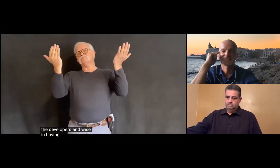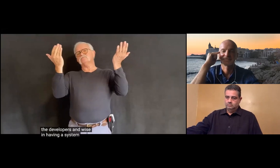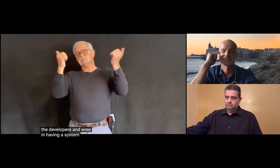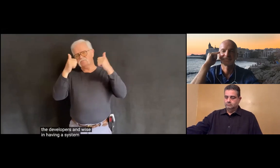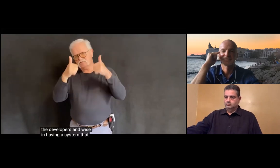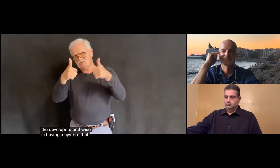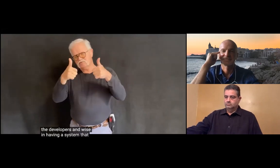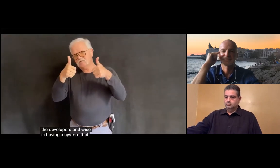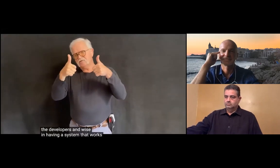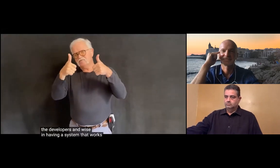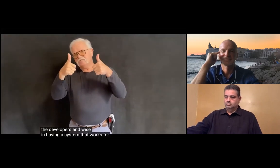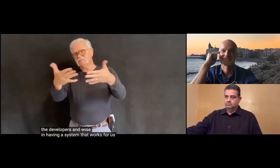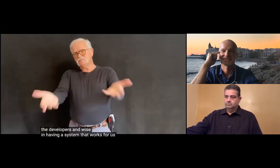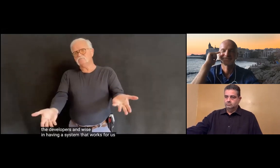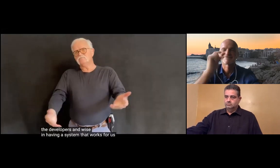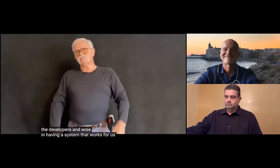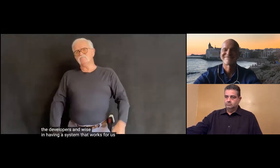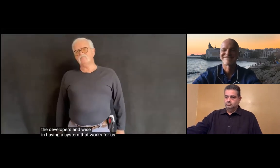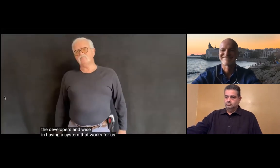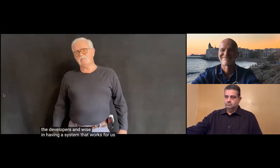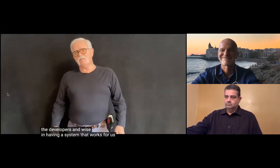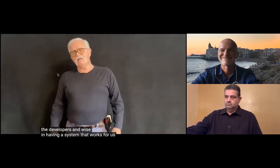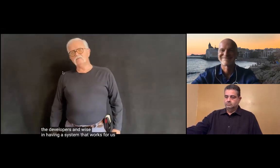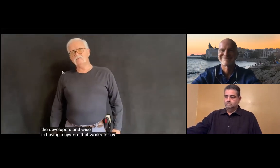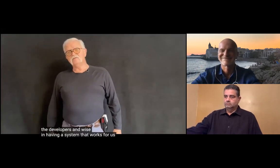person that works for us. Who does?